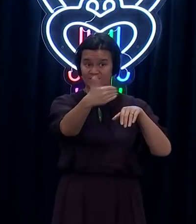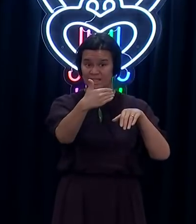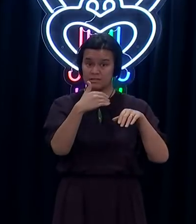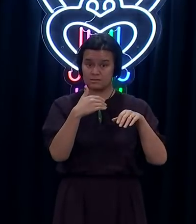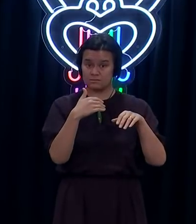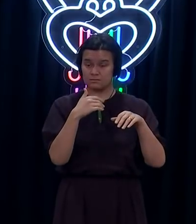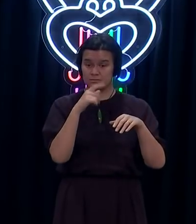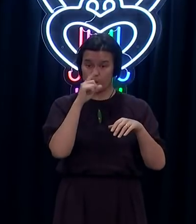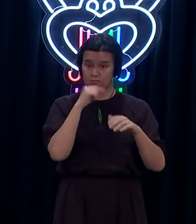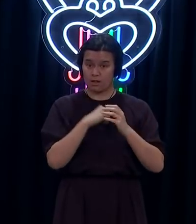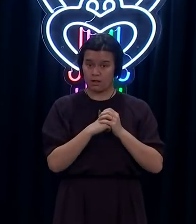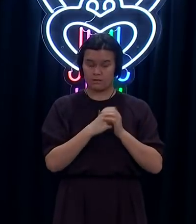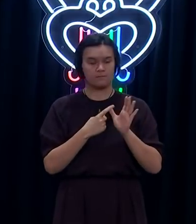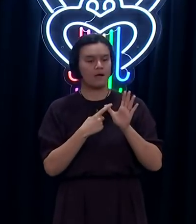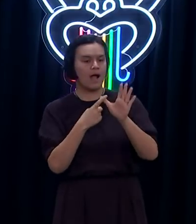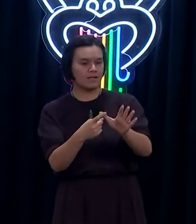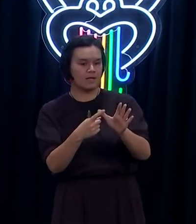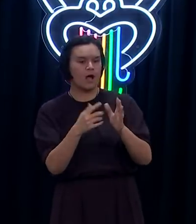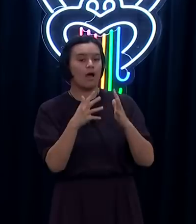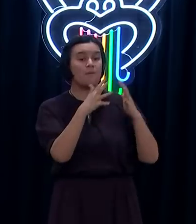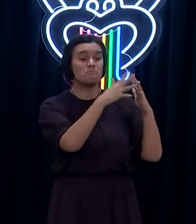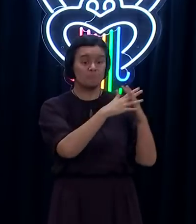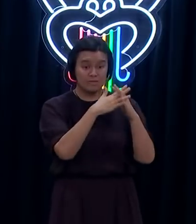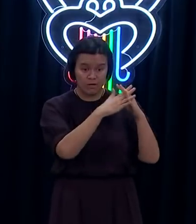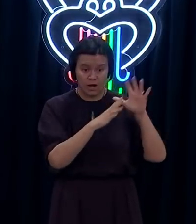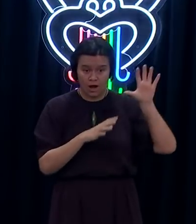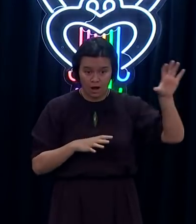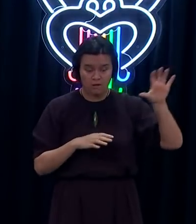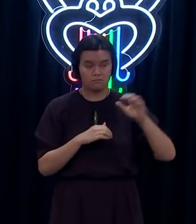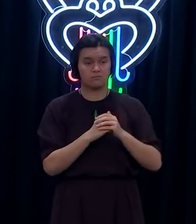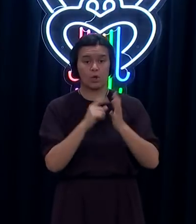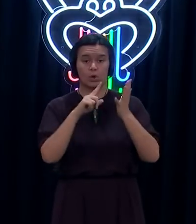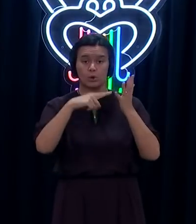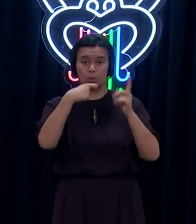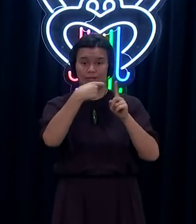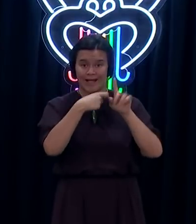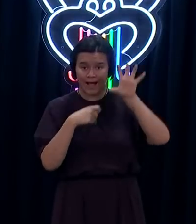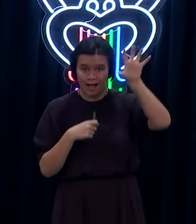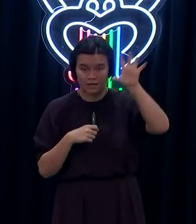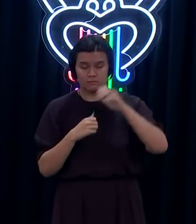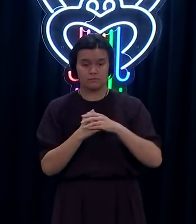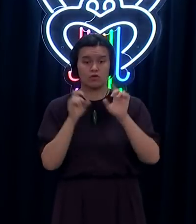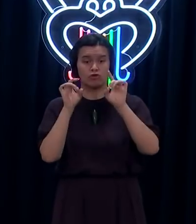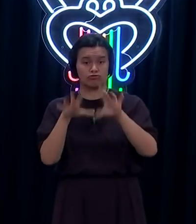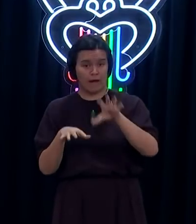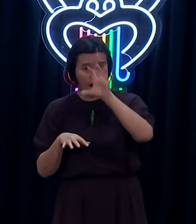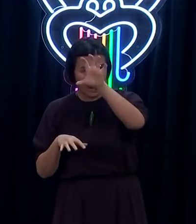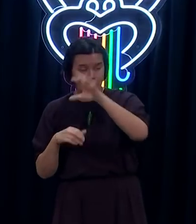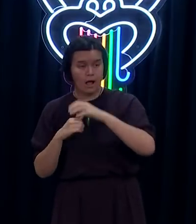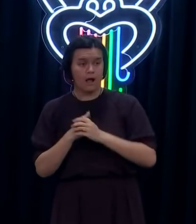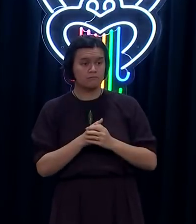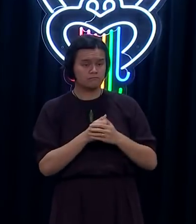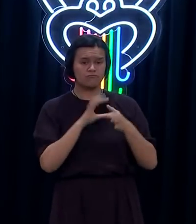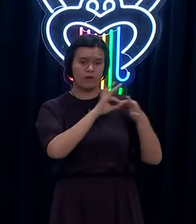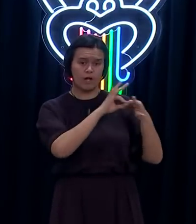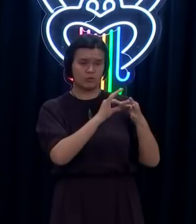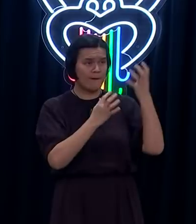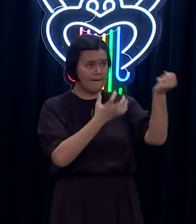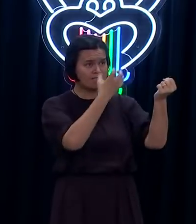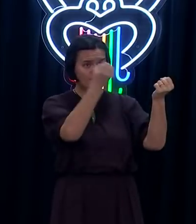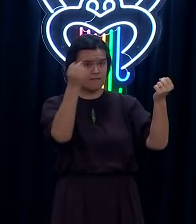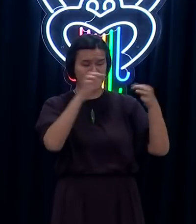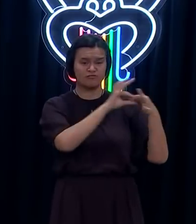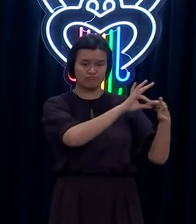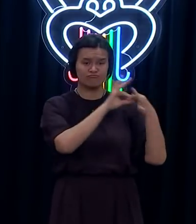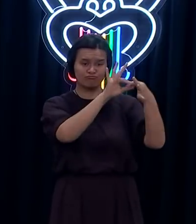an ongoing basis with the United States, with the UK, with Australia mean that I don't feel the need to gain